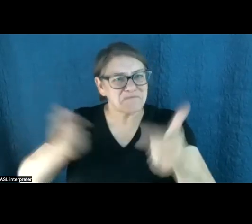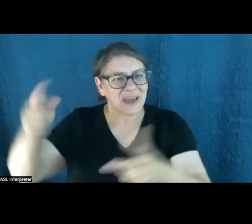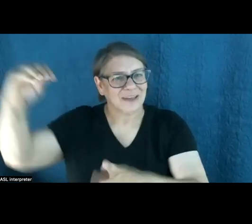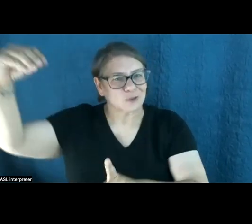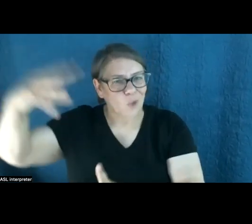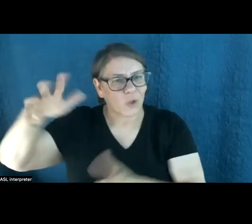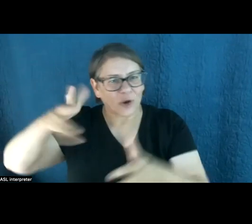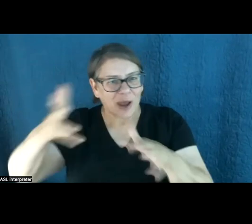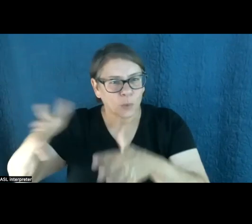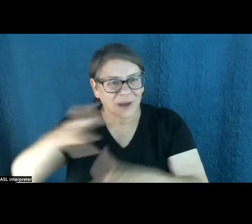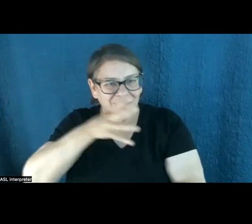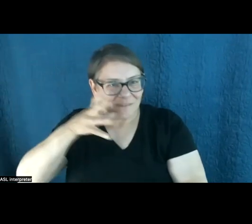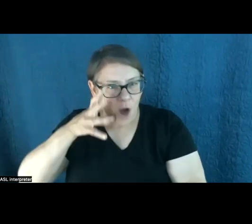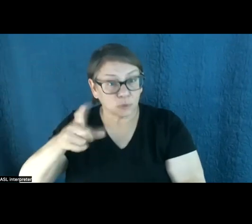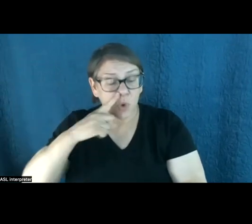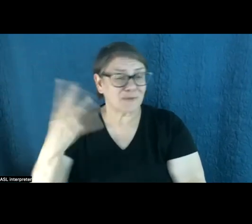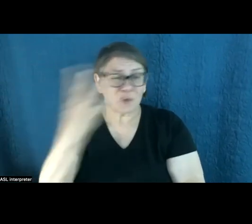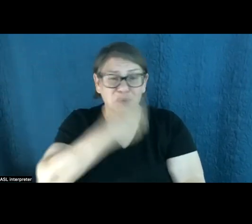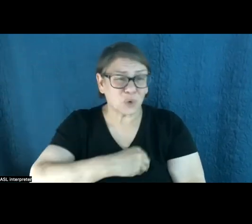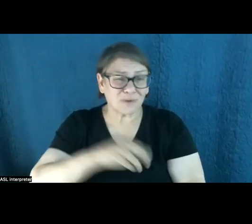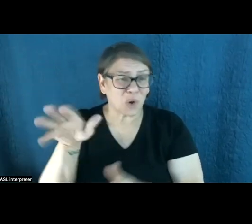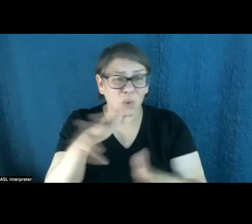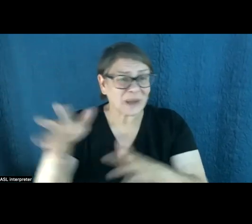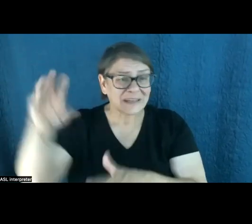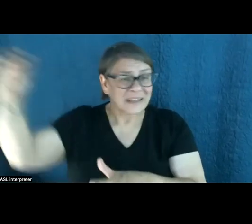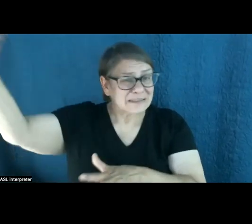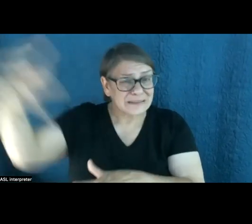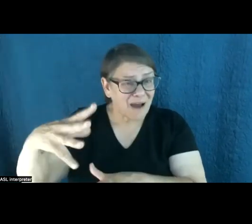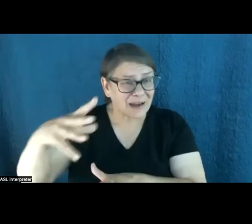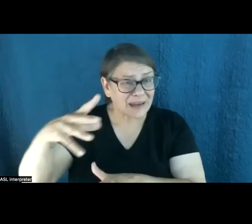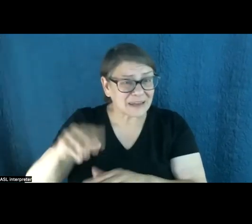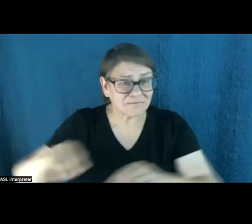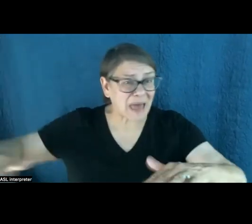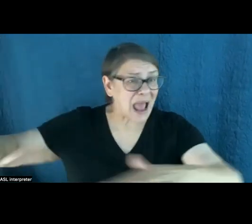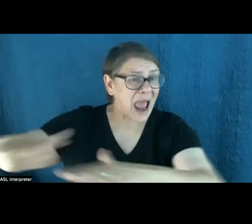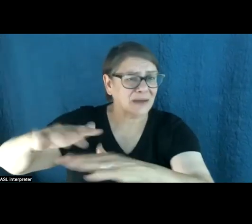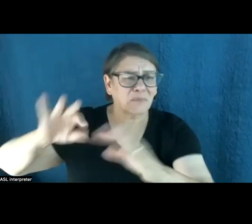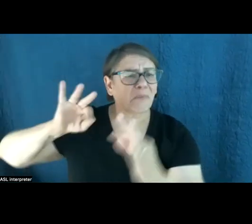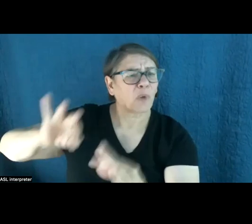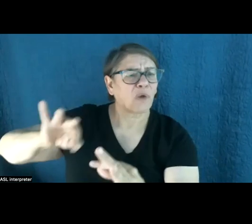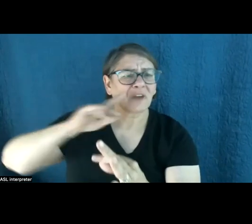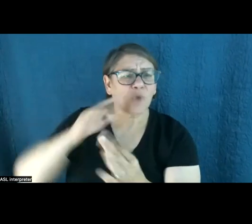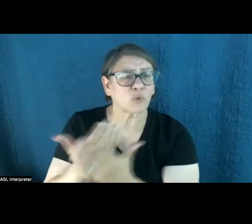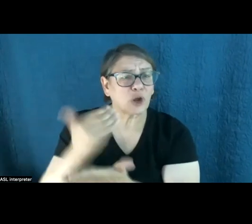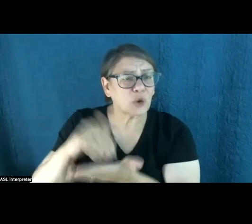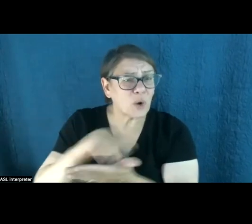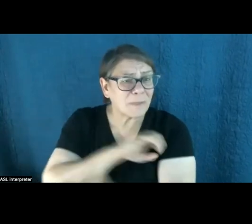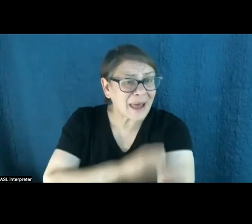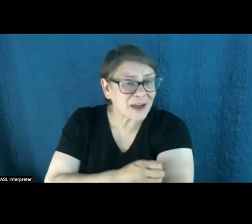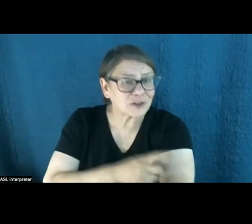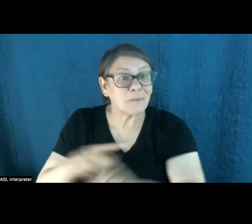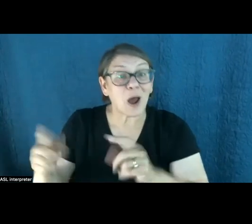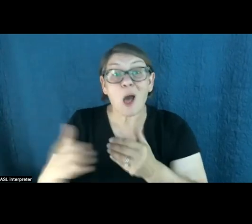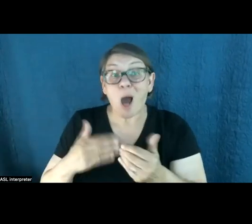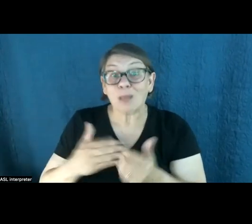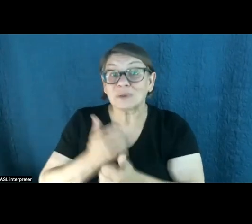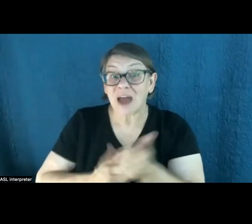really sunny, windy landscapes that in a lot of ways are perfect places for renewable energy, but almost everywhere you go and try to